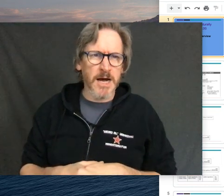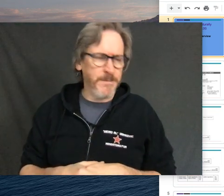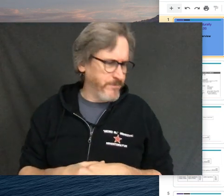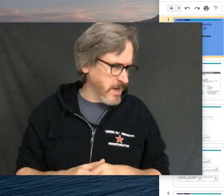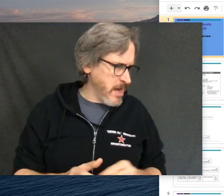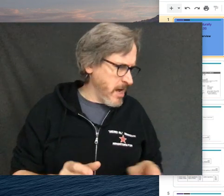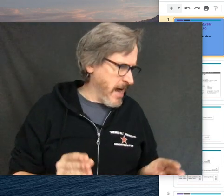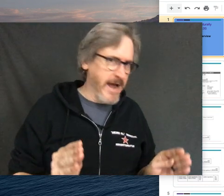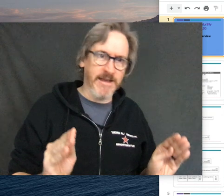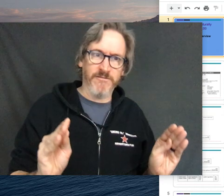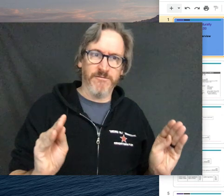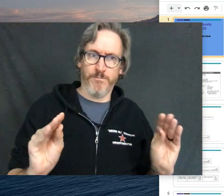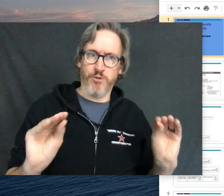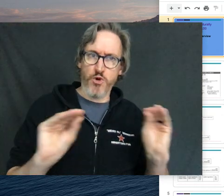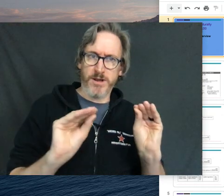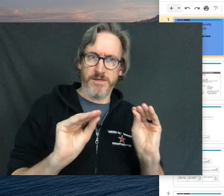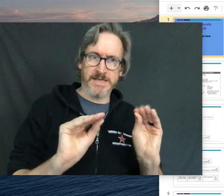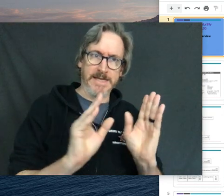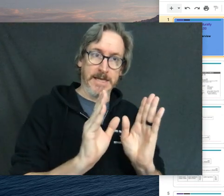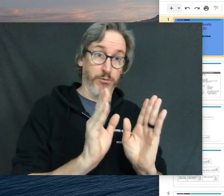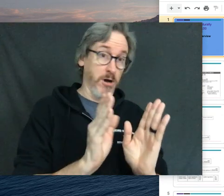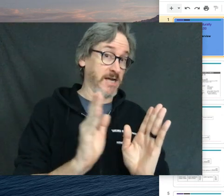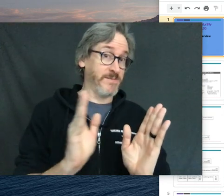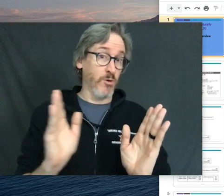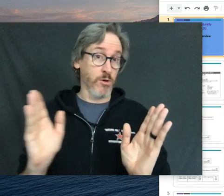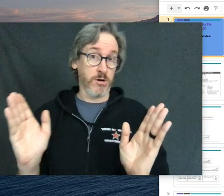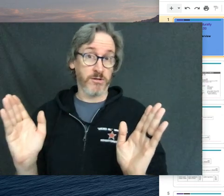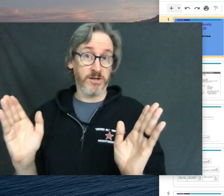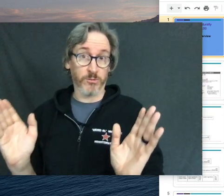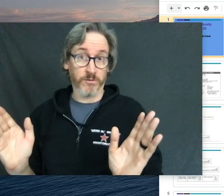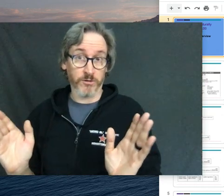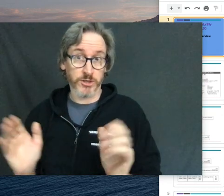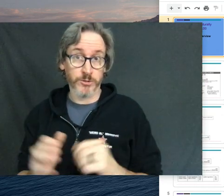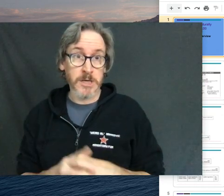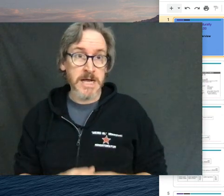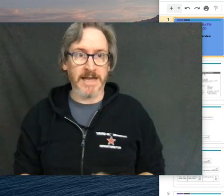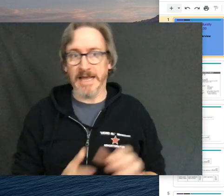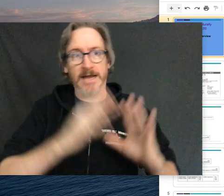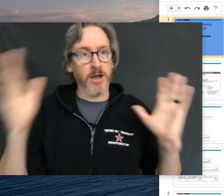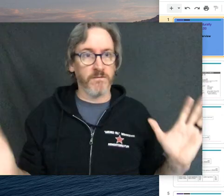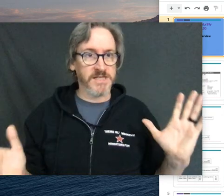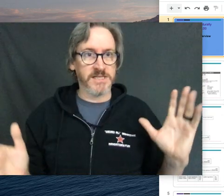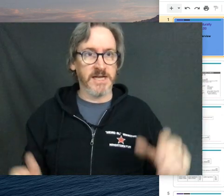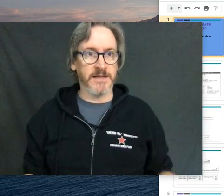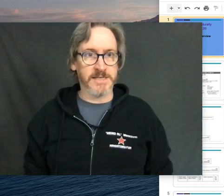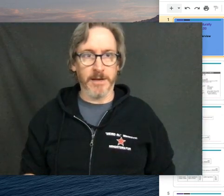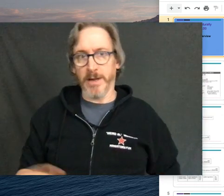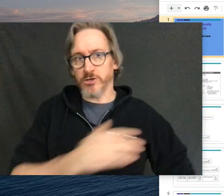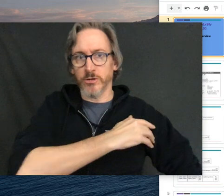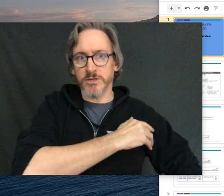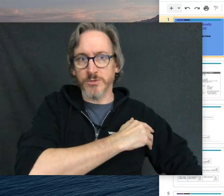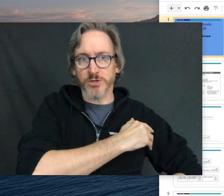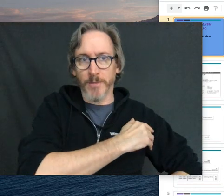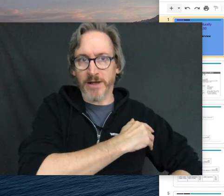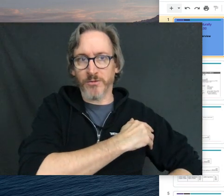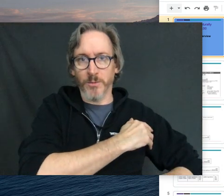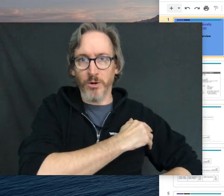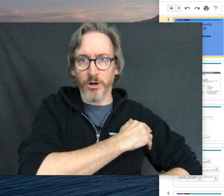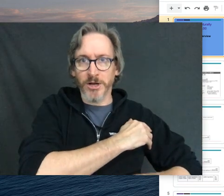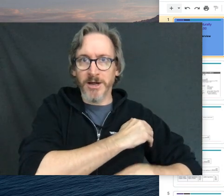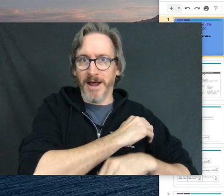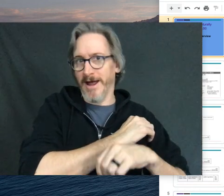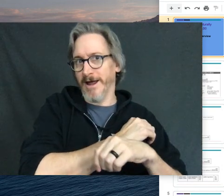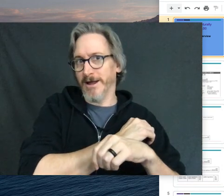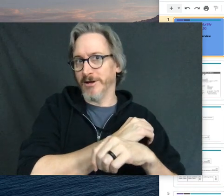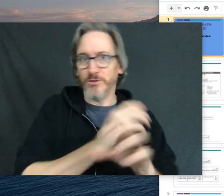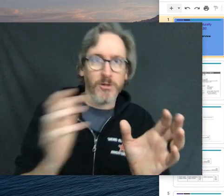I've put things in the approximate order that they're referred to. At the end of 16, they say, make sure the students go back through the